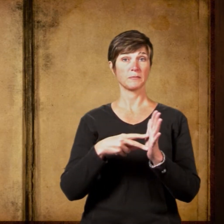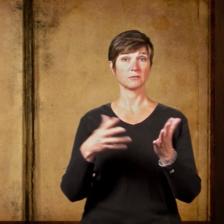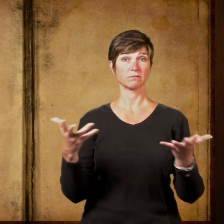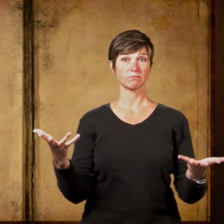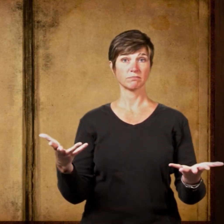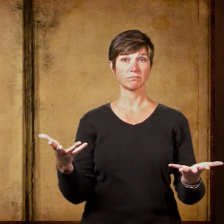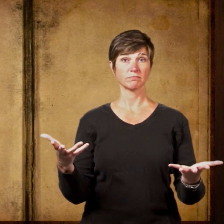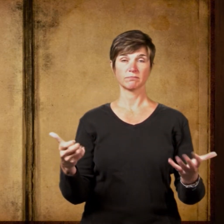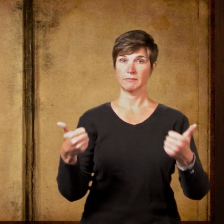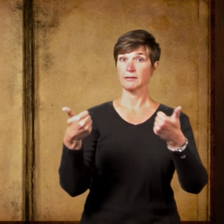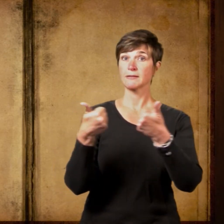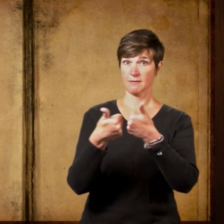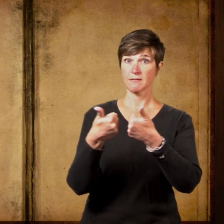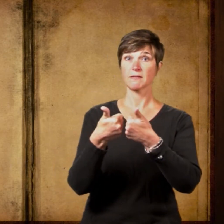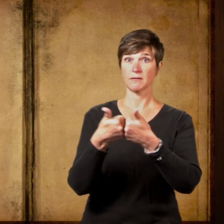A game of chance